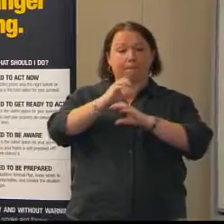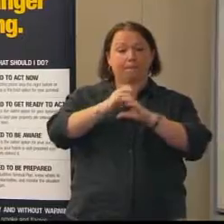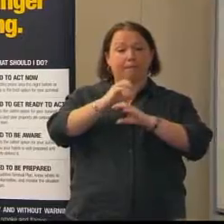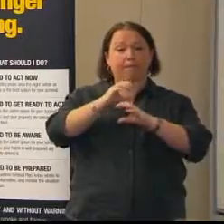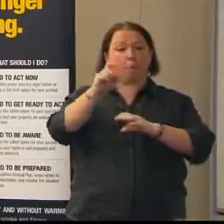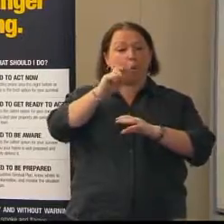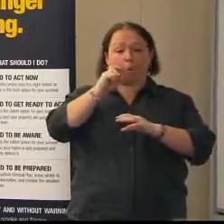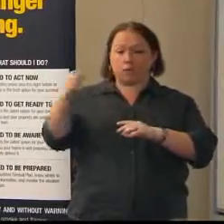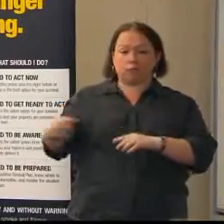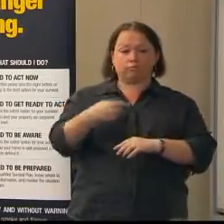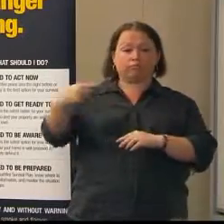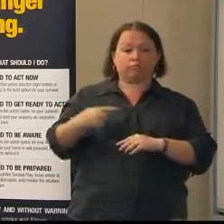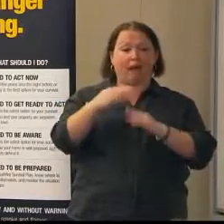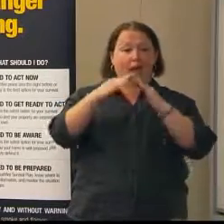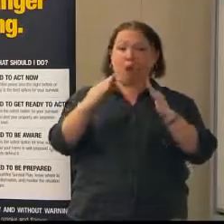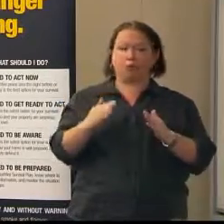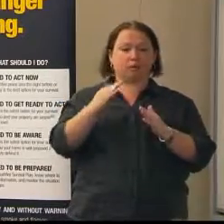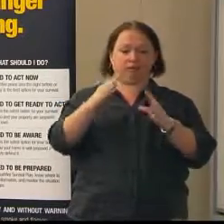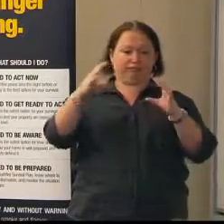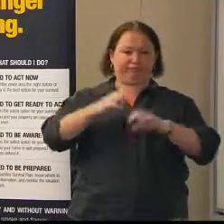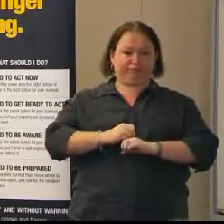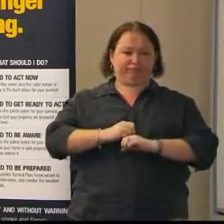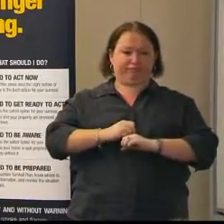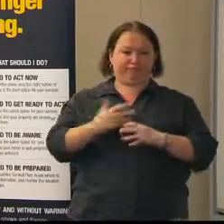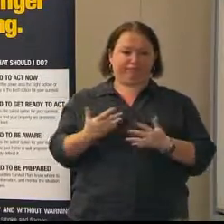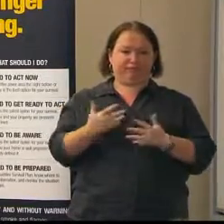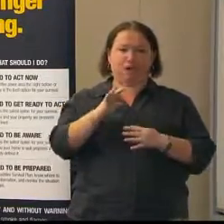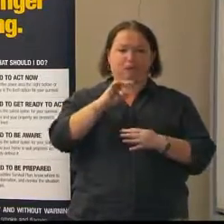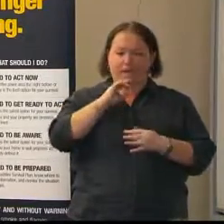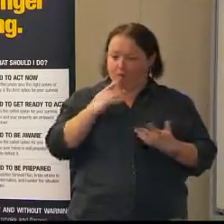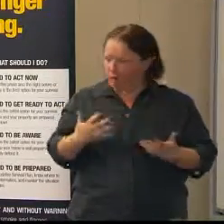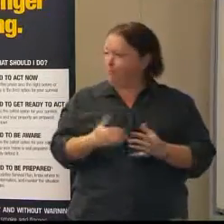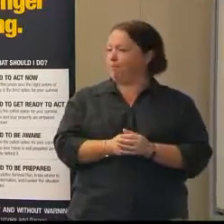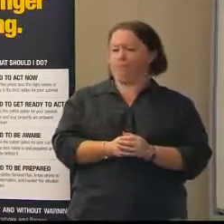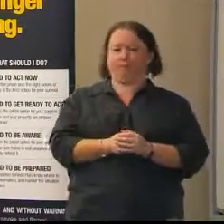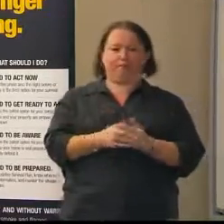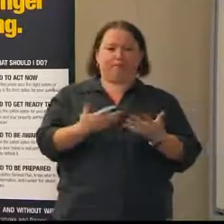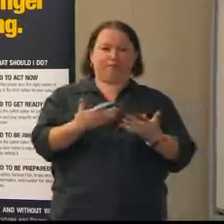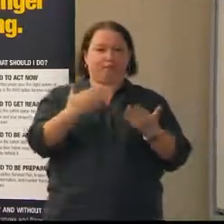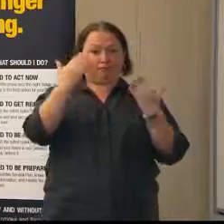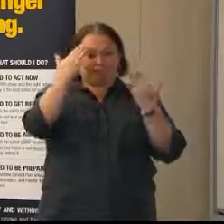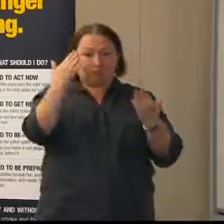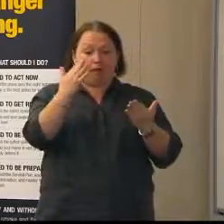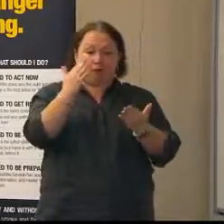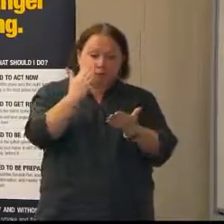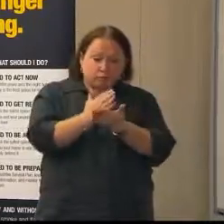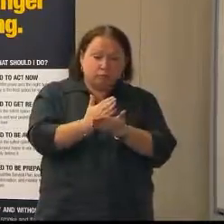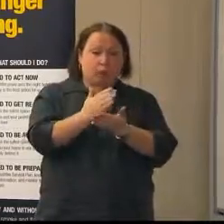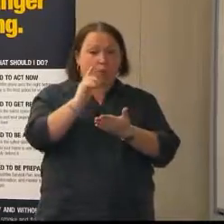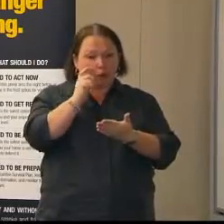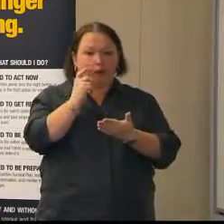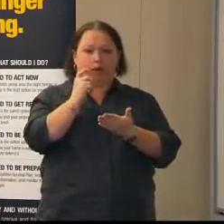house won't work if there's no power. So there's no guarantee that there will be power